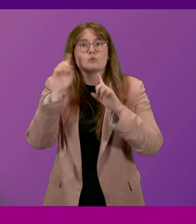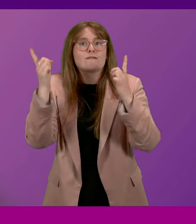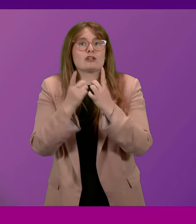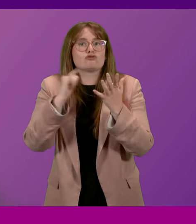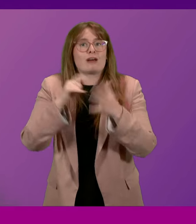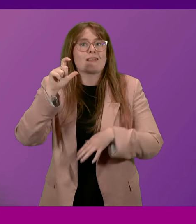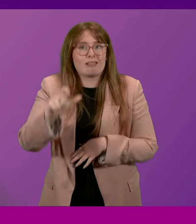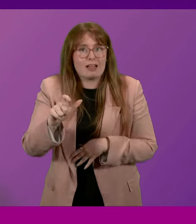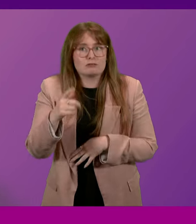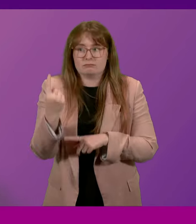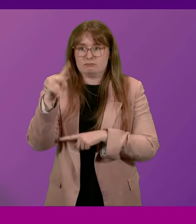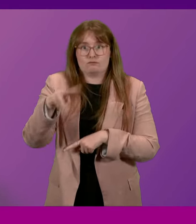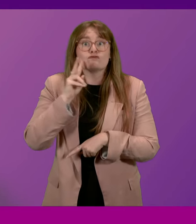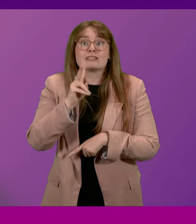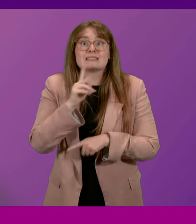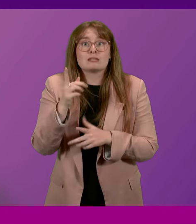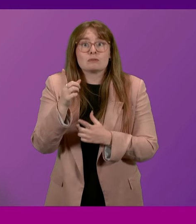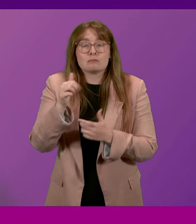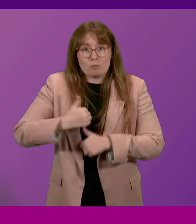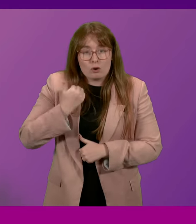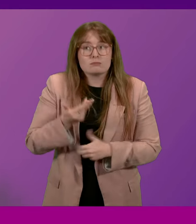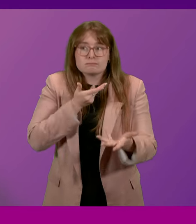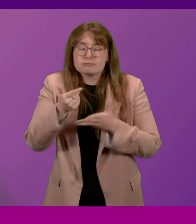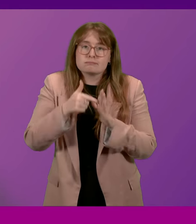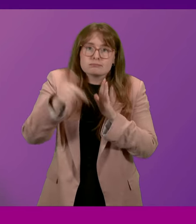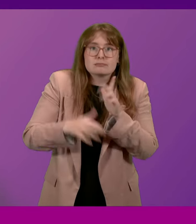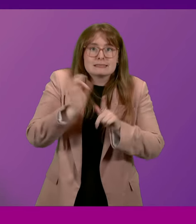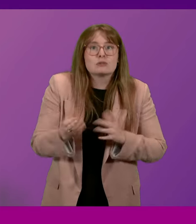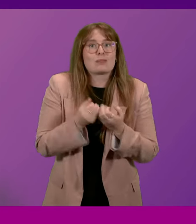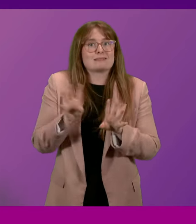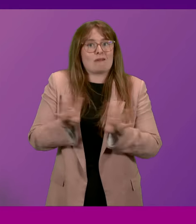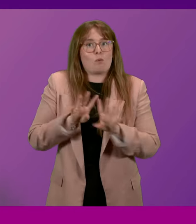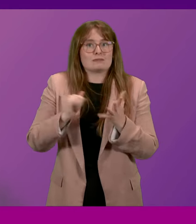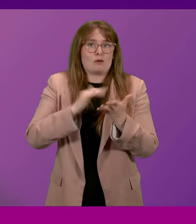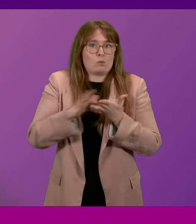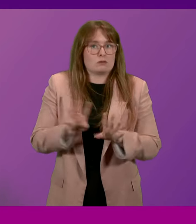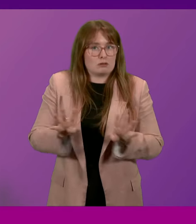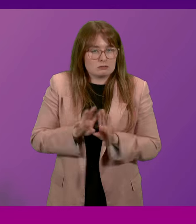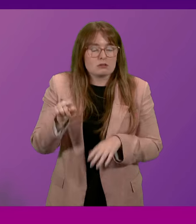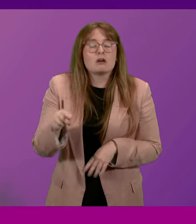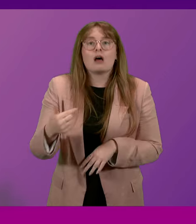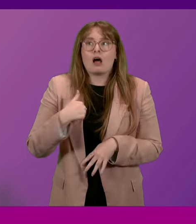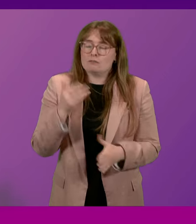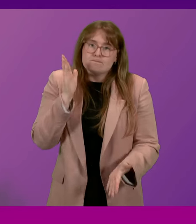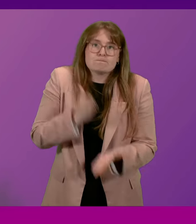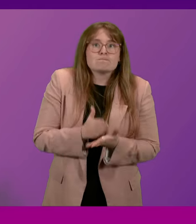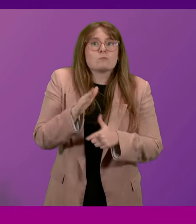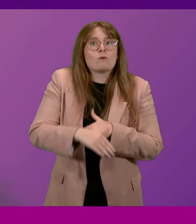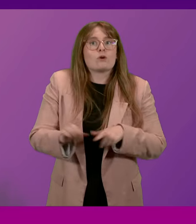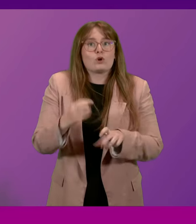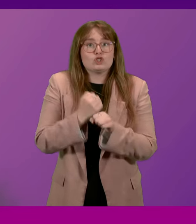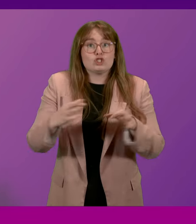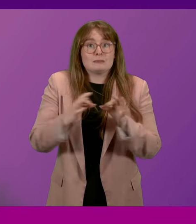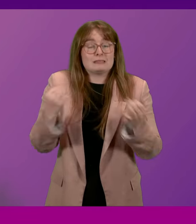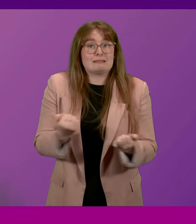Friday morning to further discuss the issues with a much wider range of stakeholders. The one thing I'm absolutely certain about is that GB